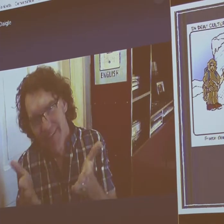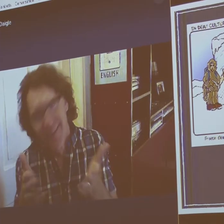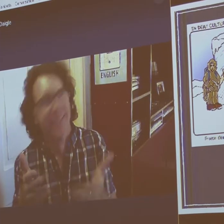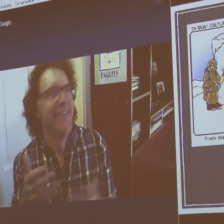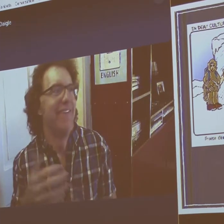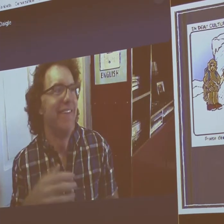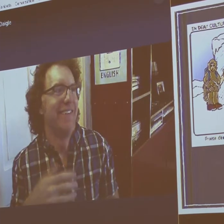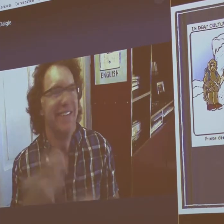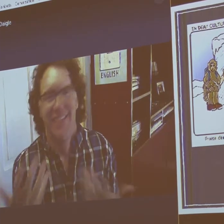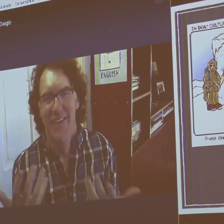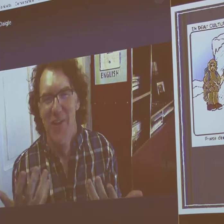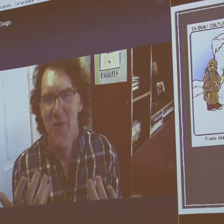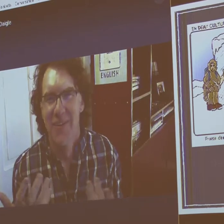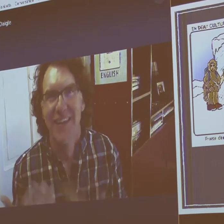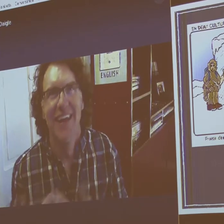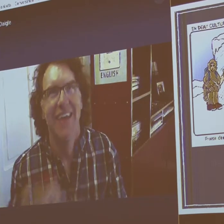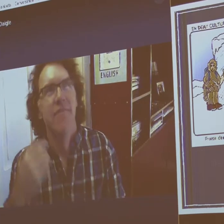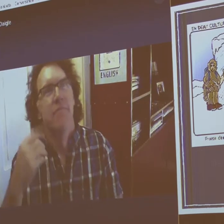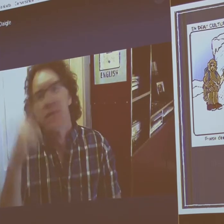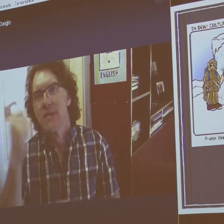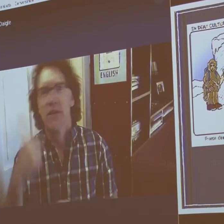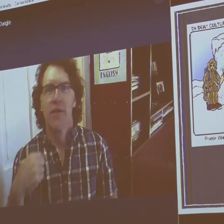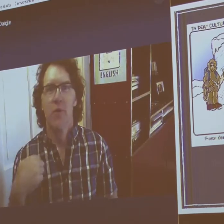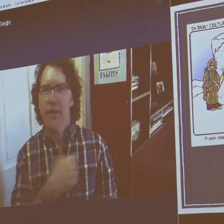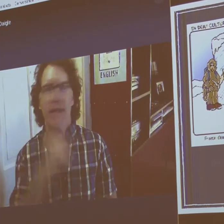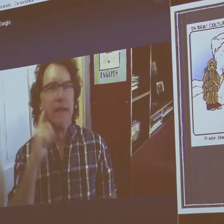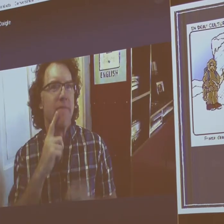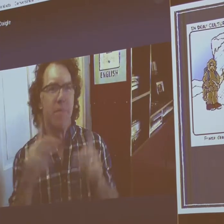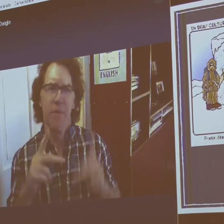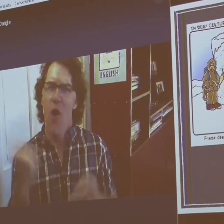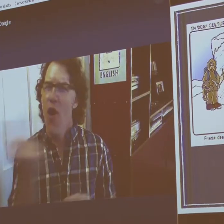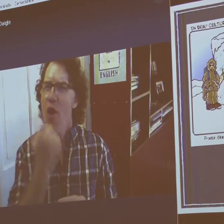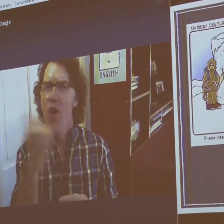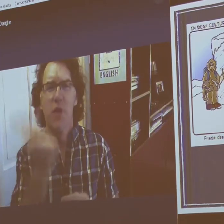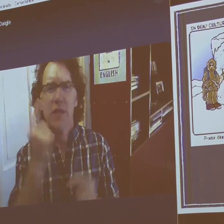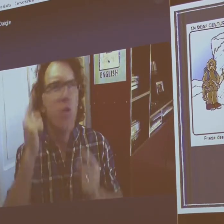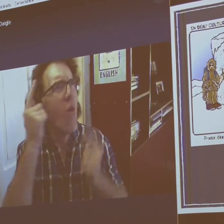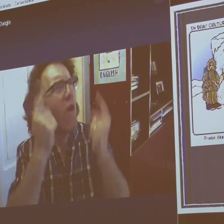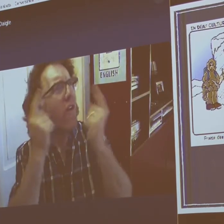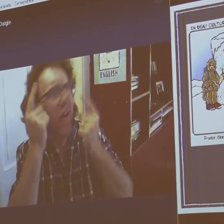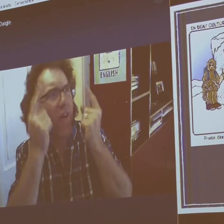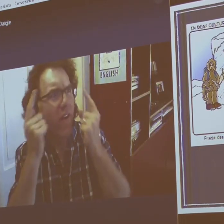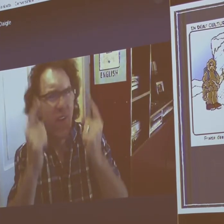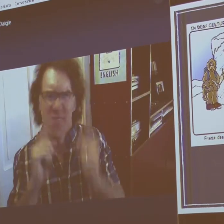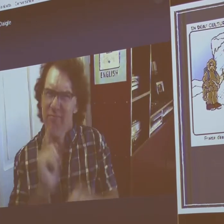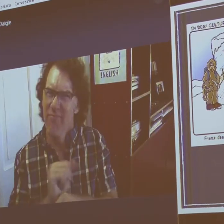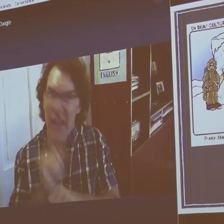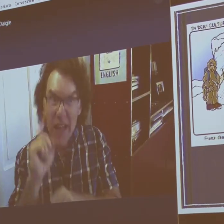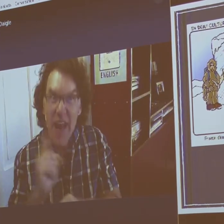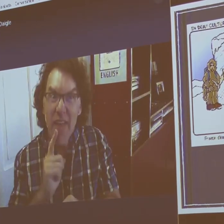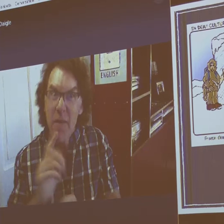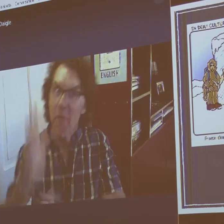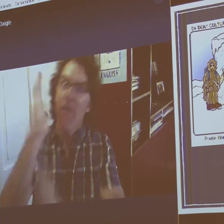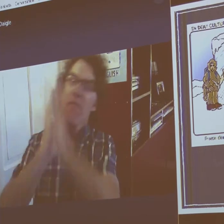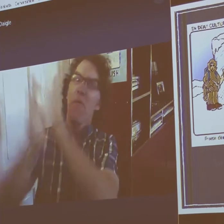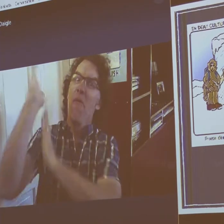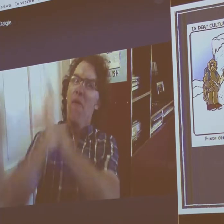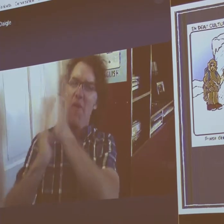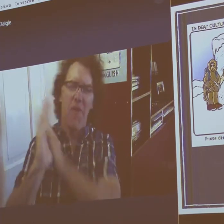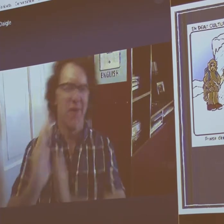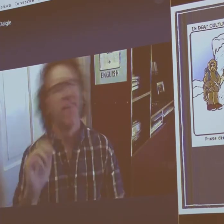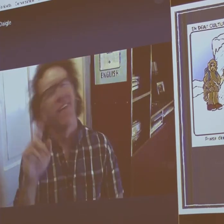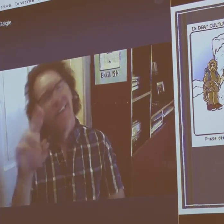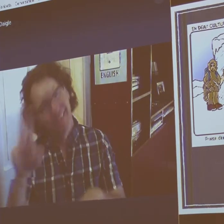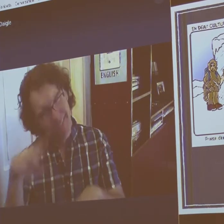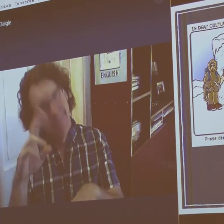how they identified that the caveman was actually deaf. Deaf people always wonder, were there